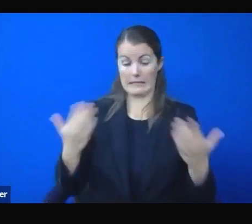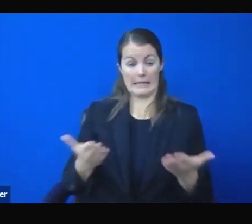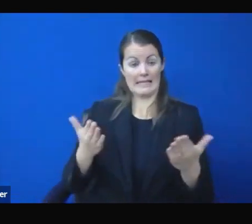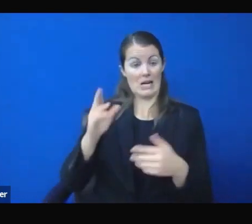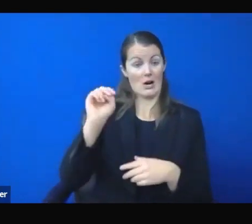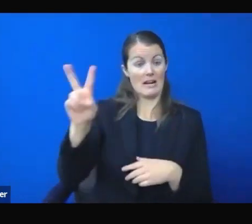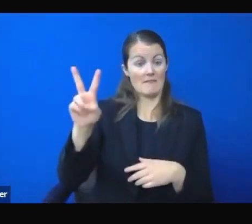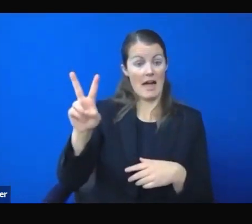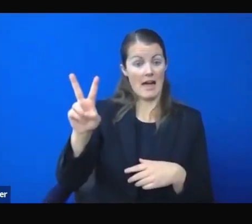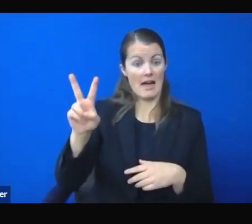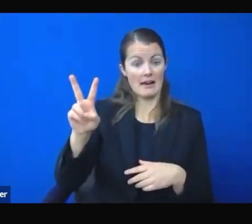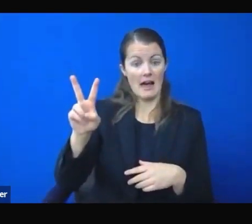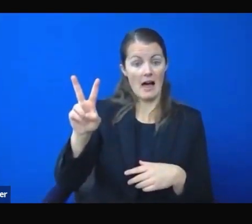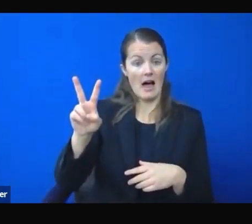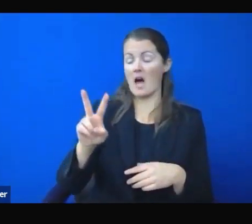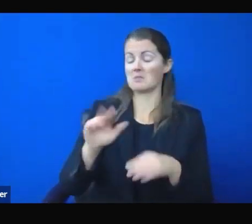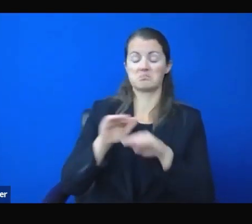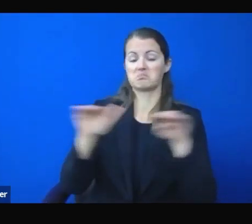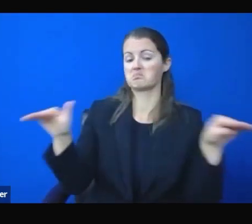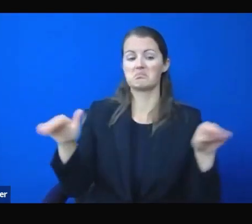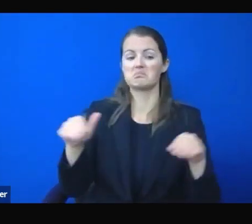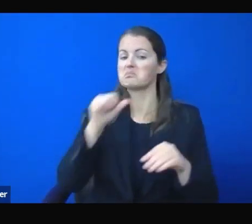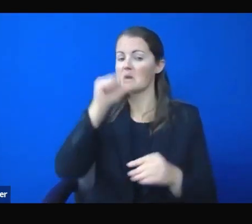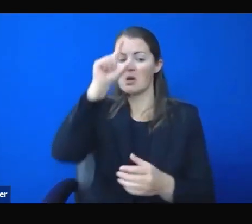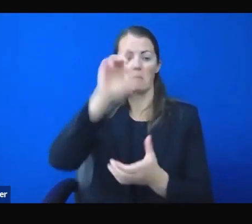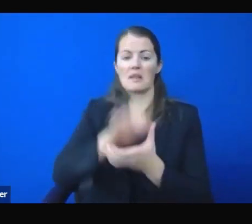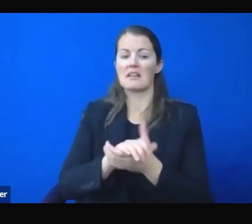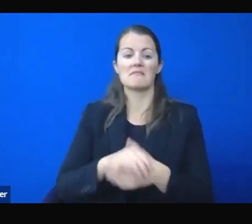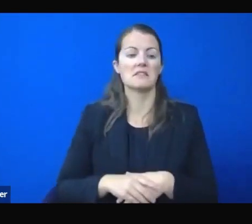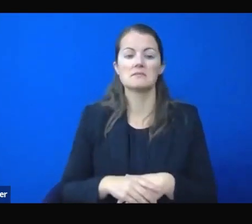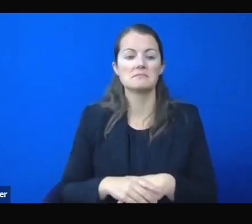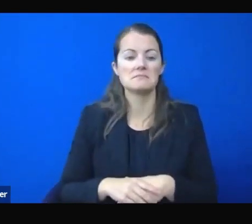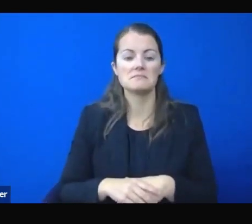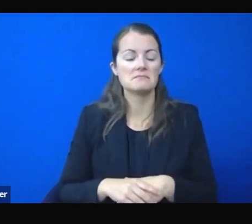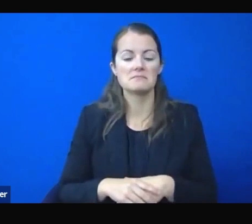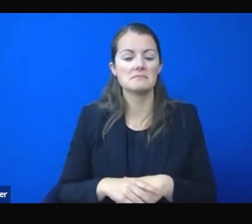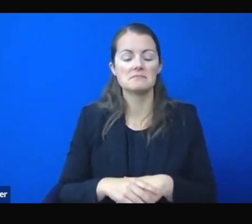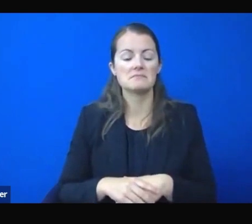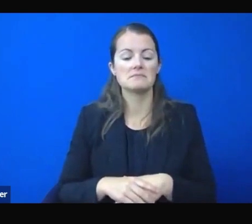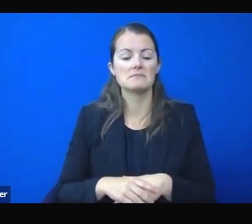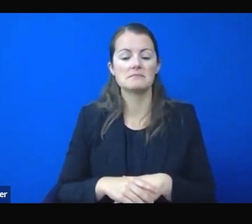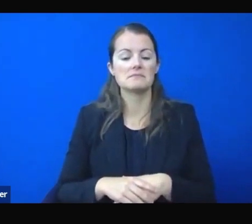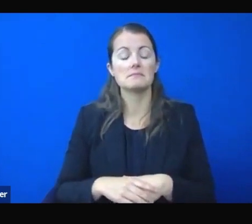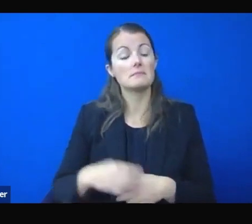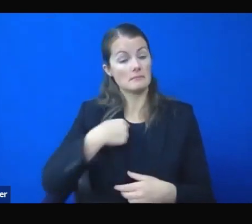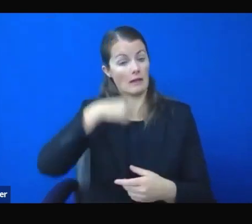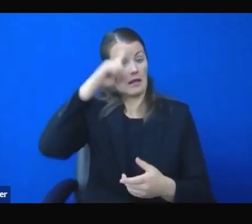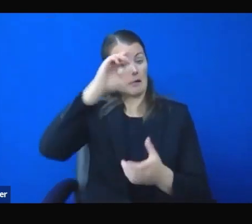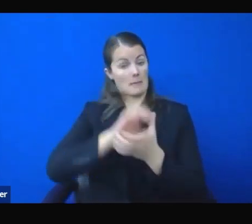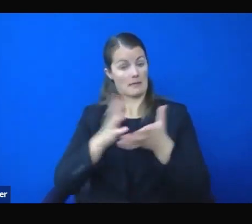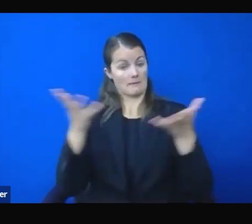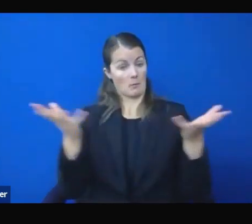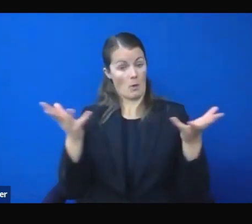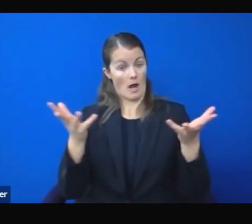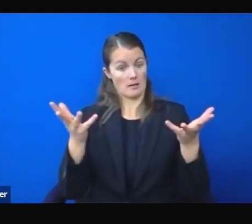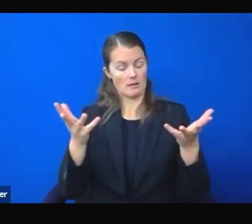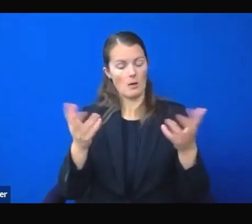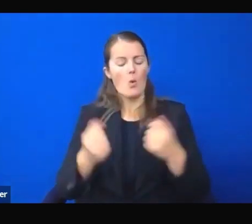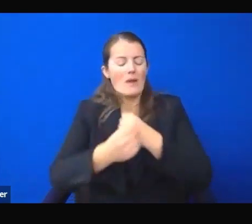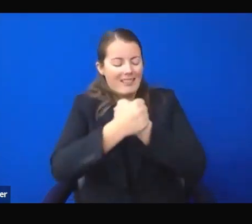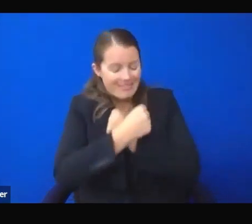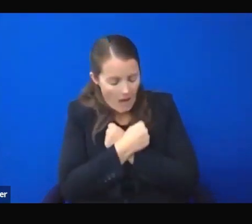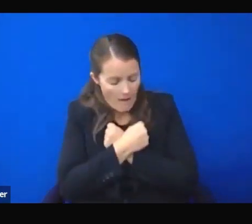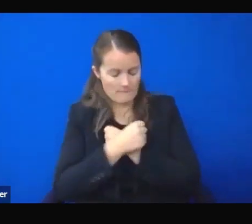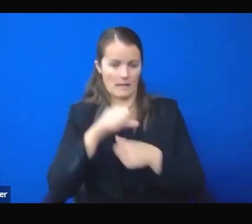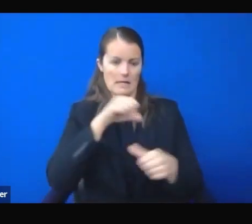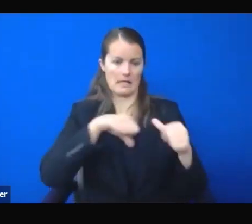Nevadans. I refuse to believe that we do not love our neighbors as we love ourselves. I refuse to believe that